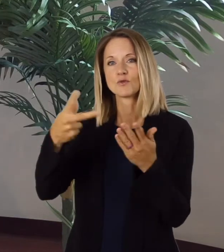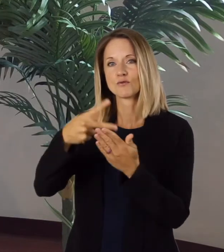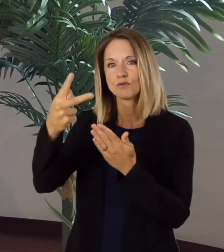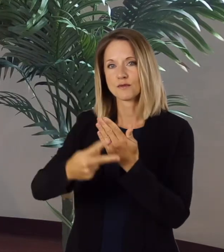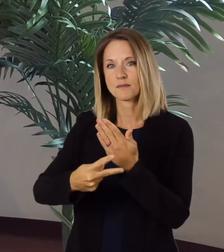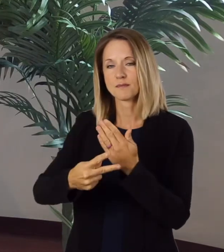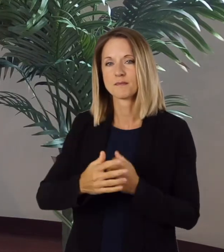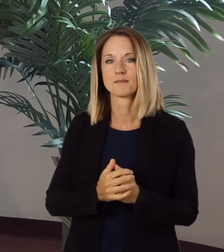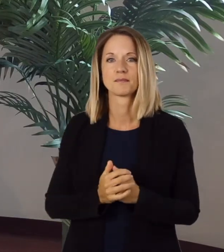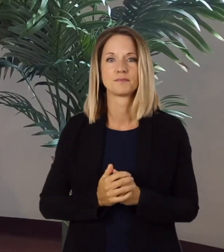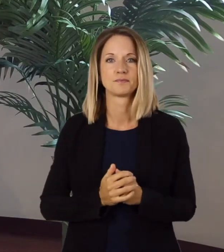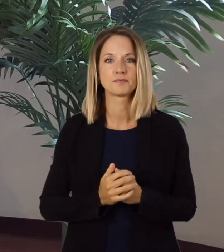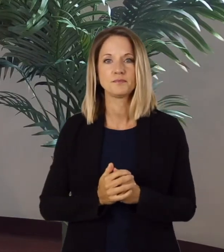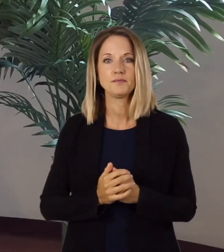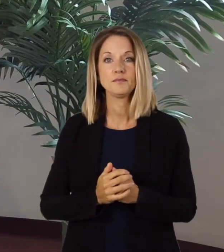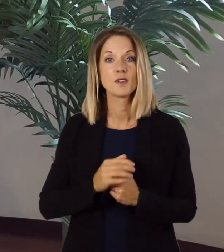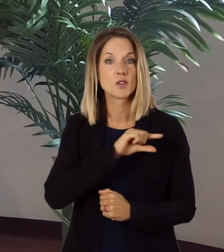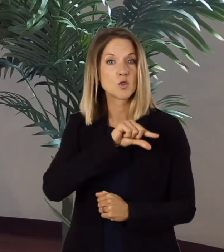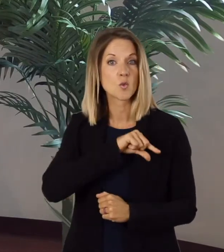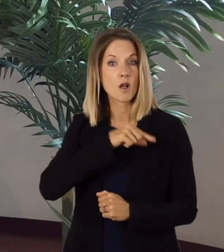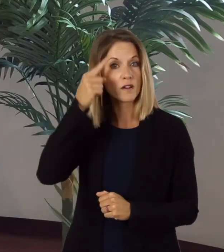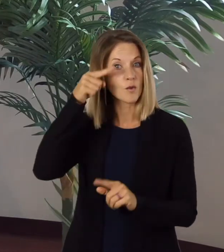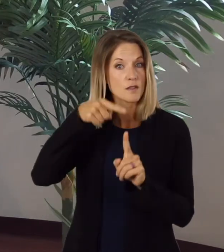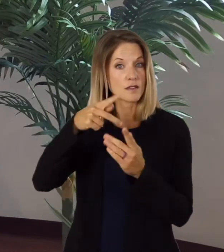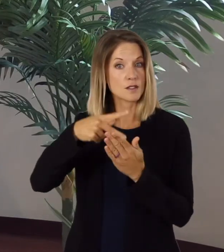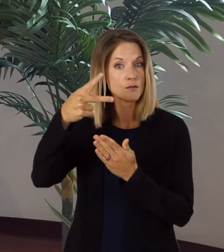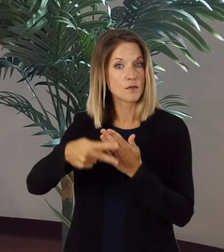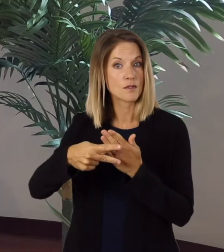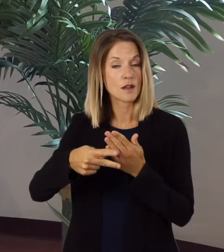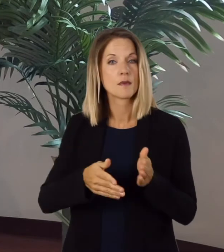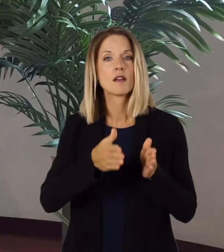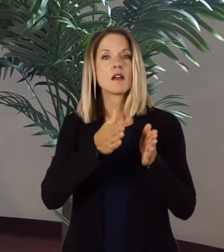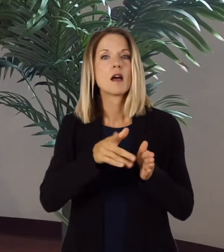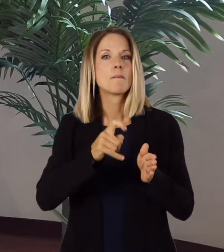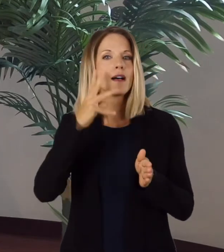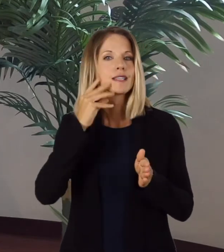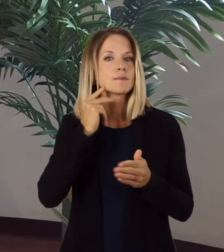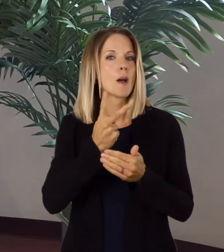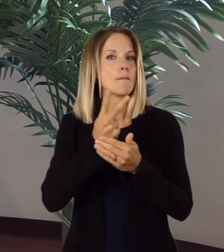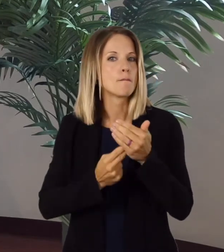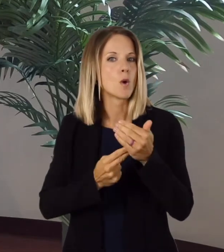To qualify for this program, an individual must have both hearing and vision loss